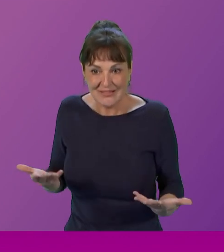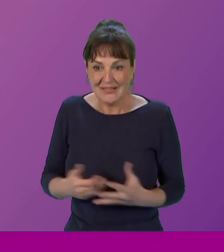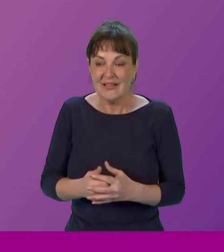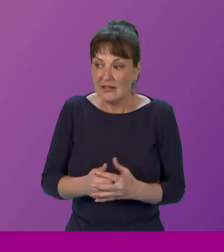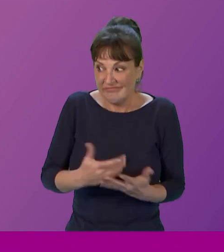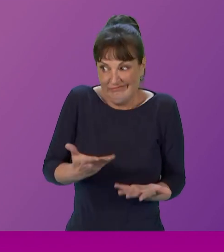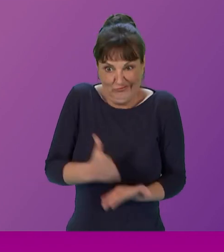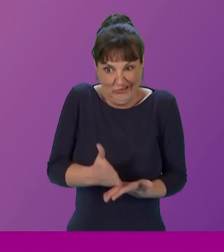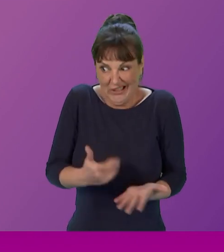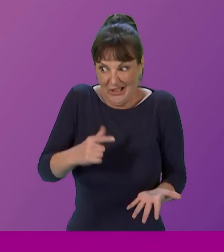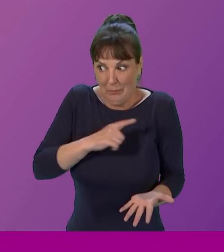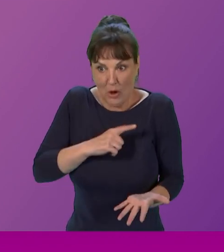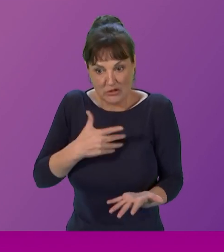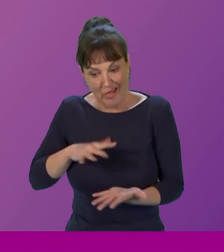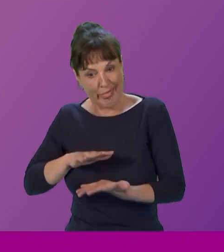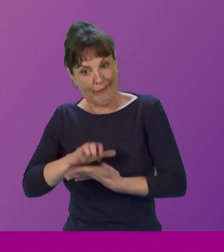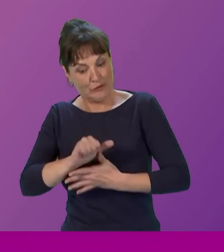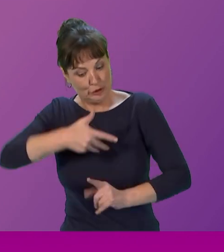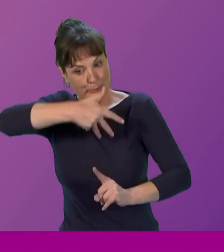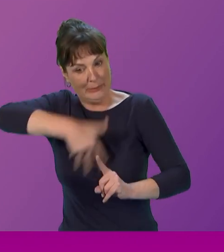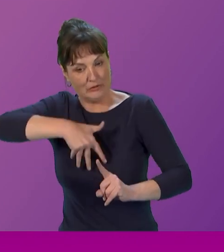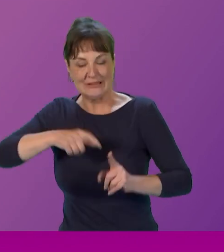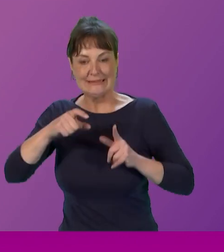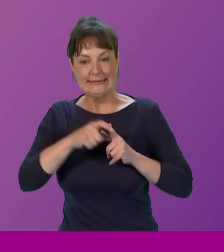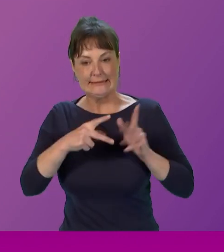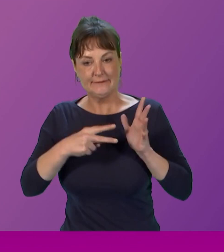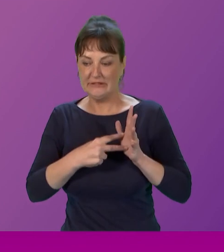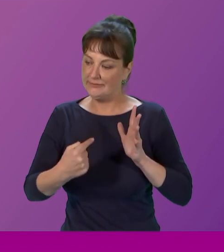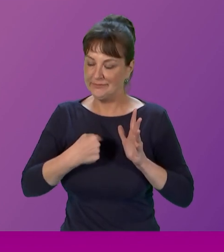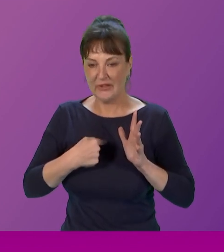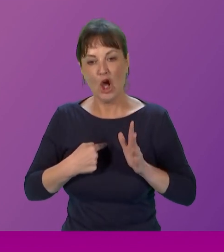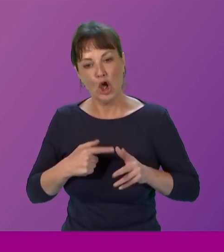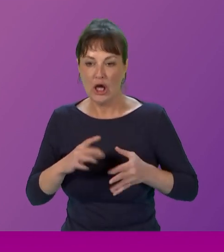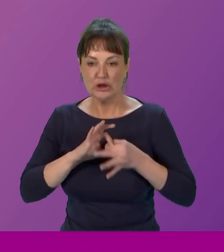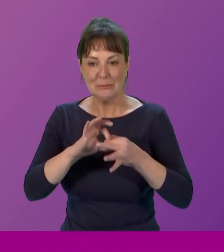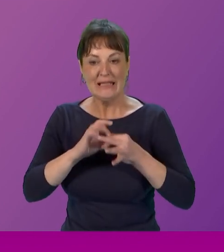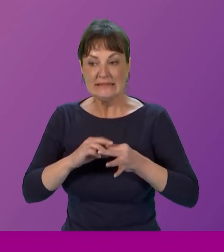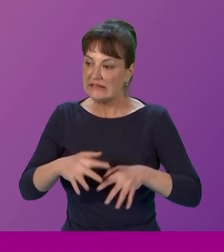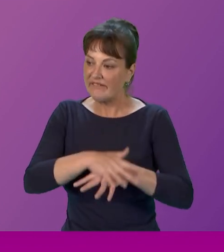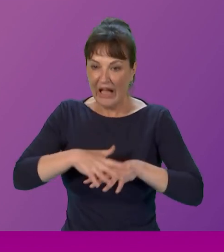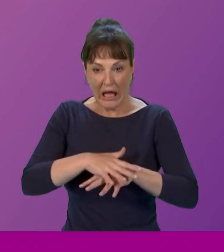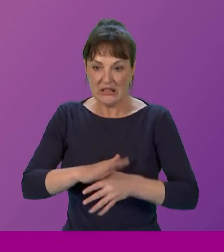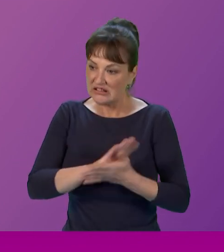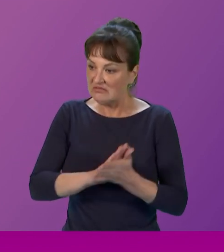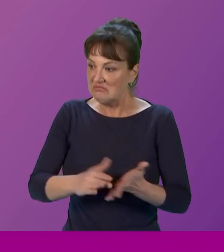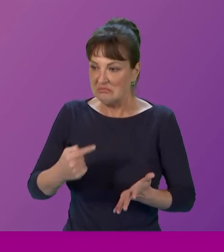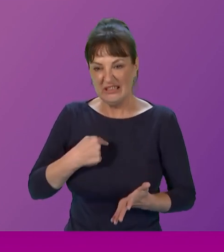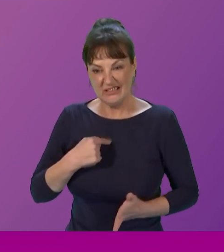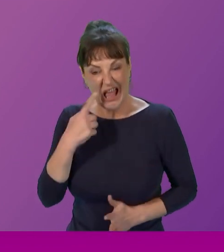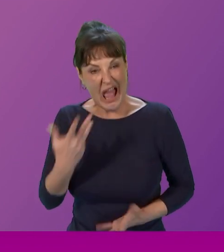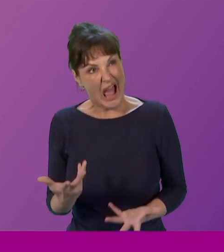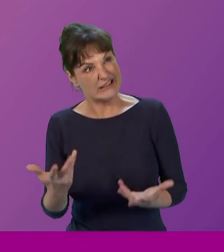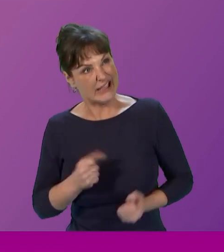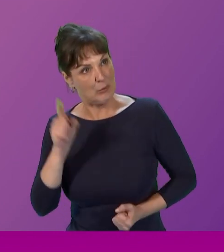background of DV and also because we are limited by immigration status. Now, how can the Scottish